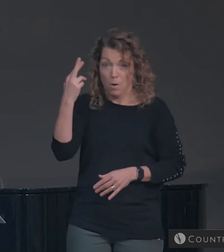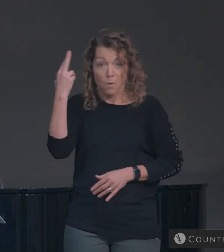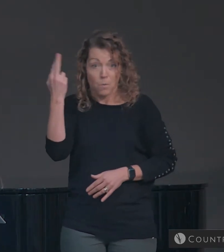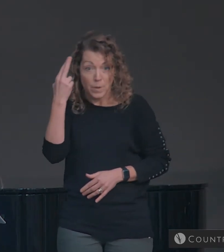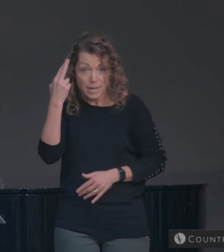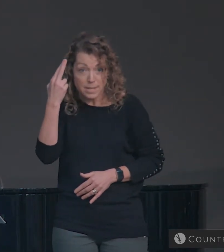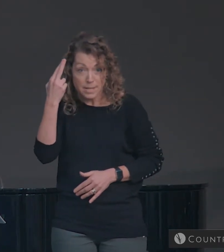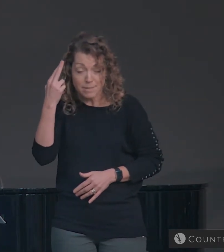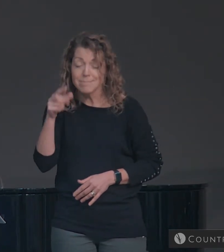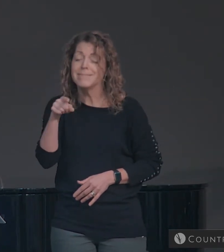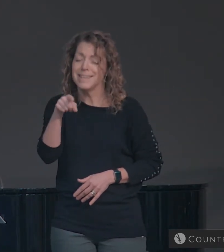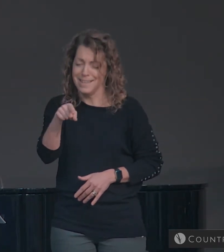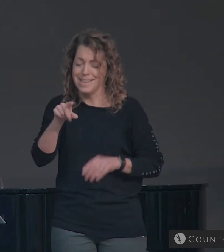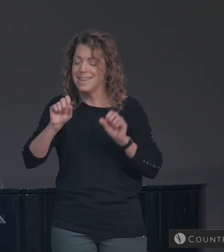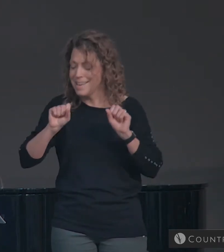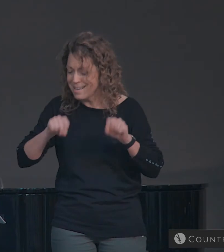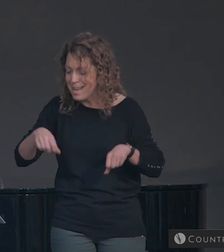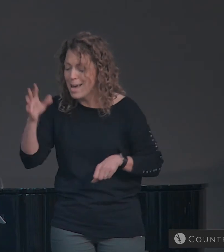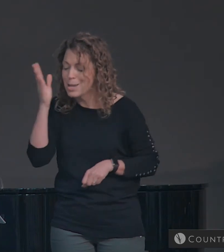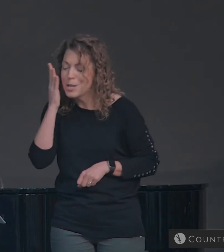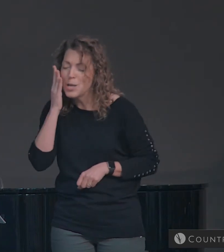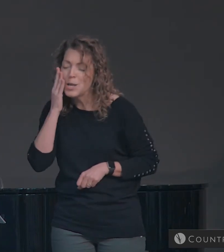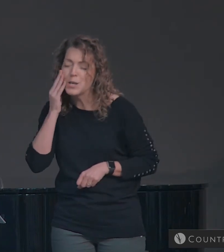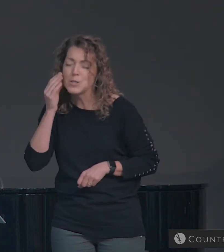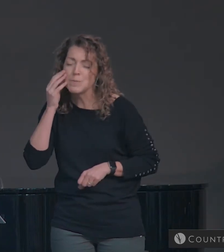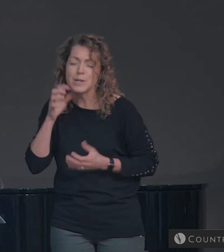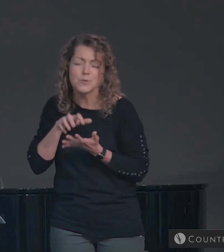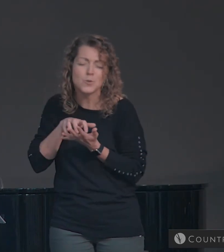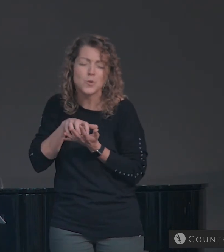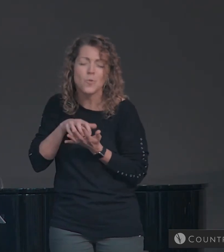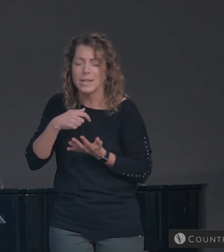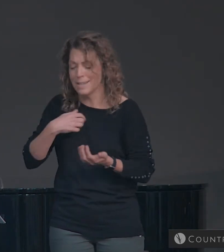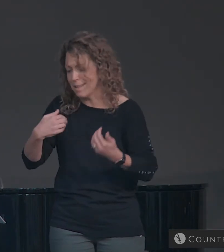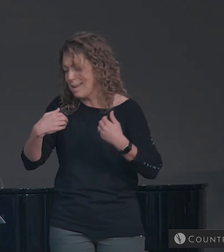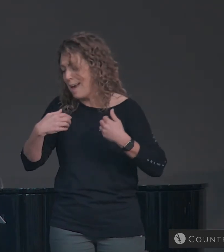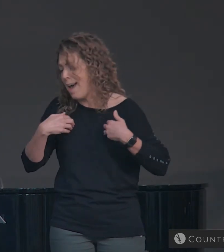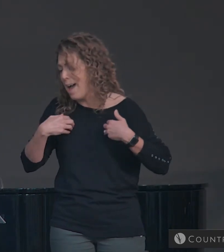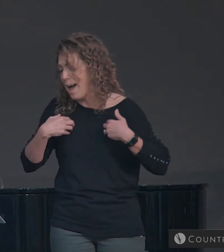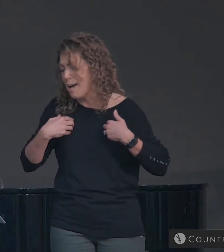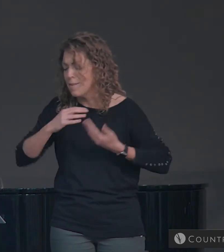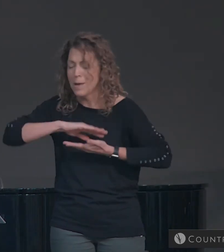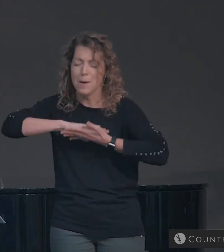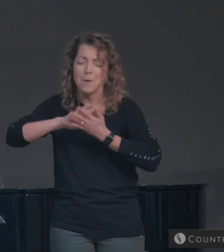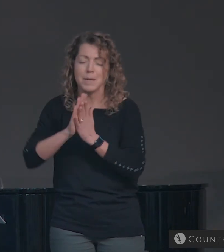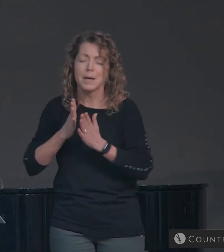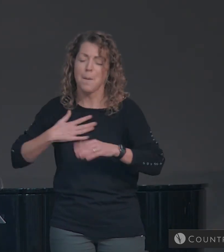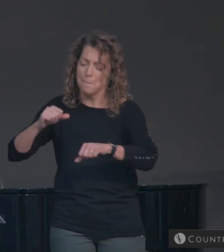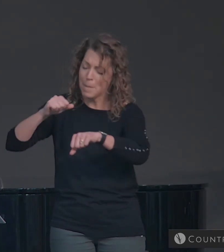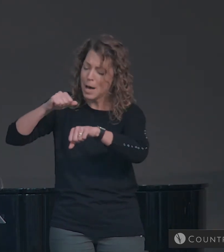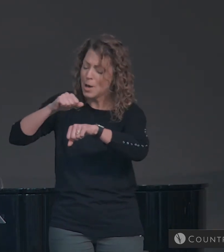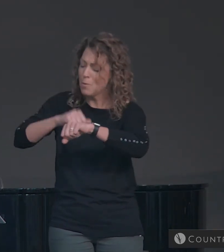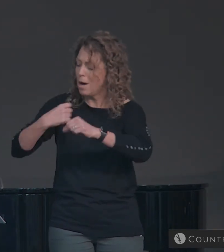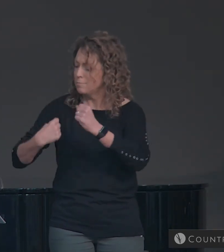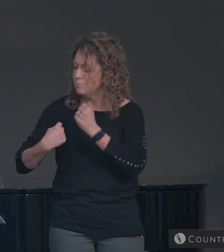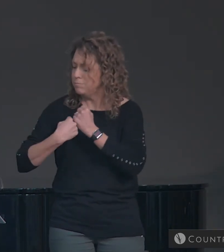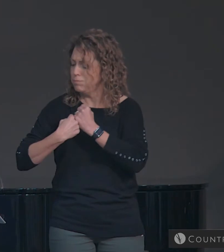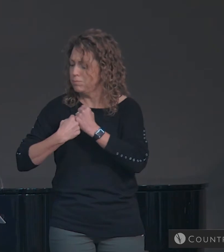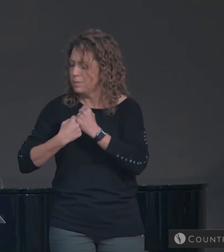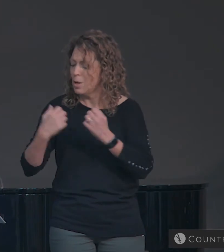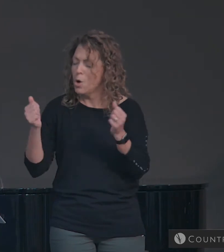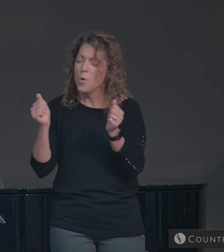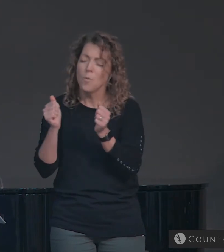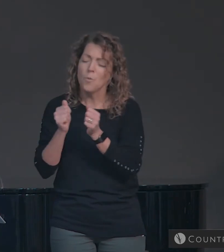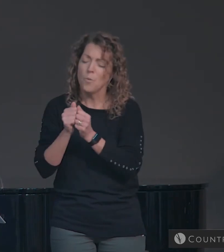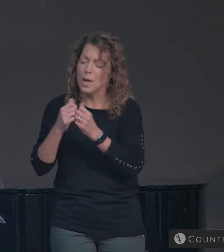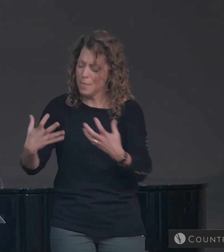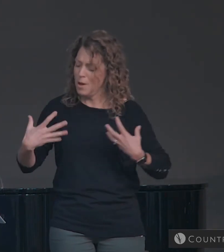you might know the weakness I possess, and be my rock